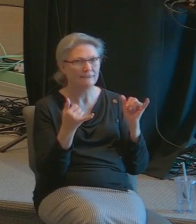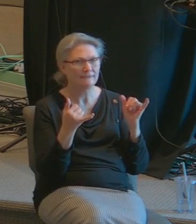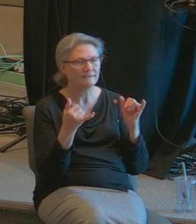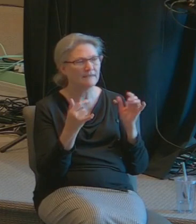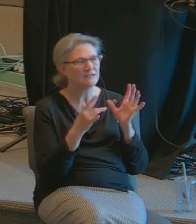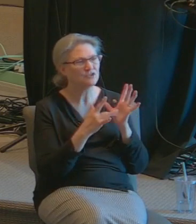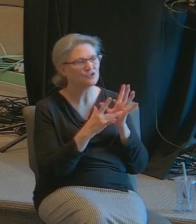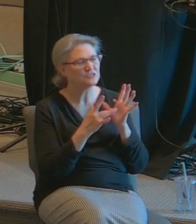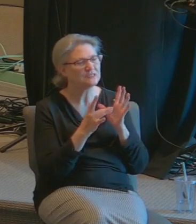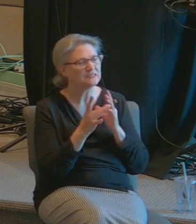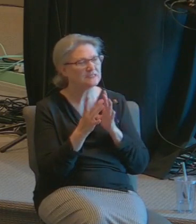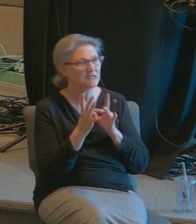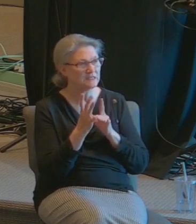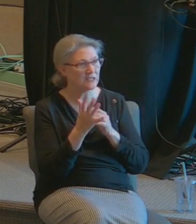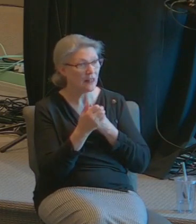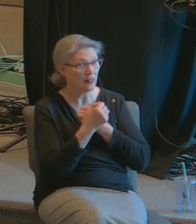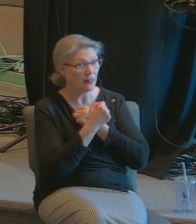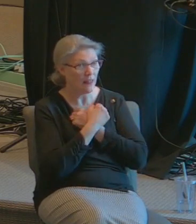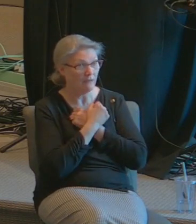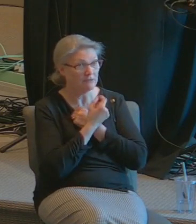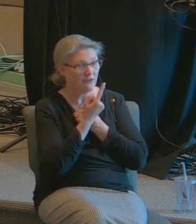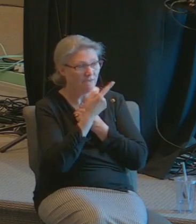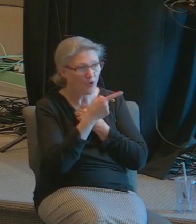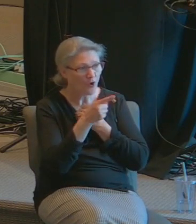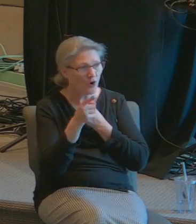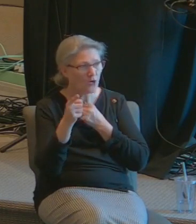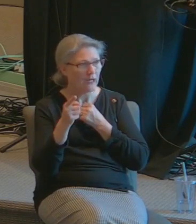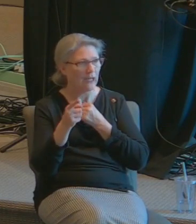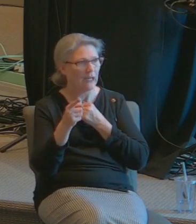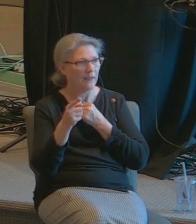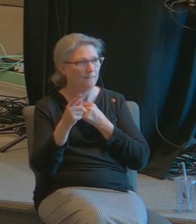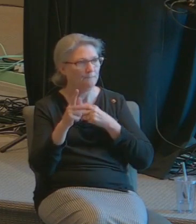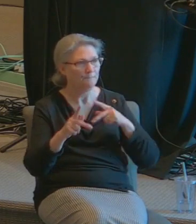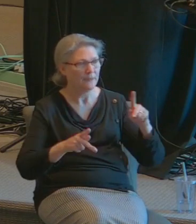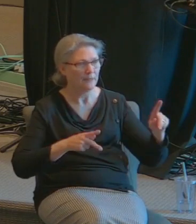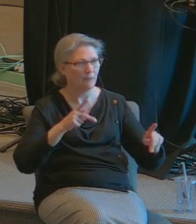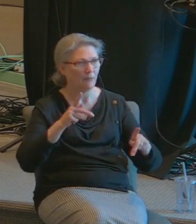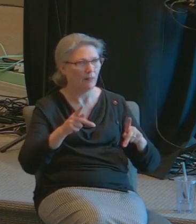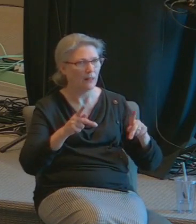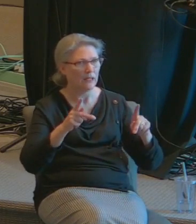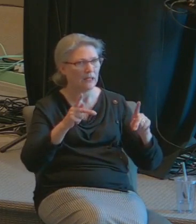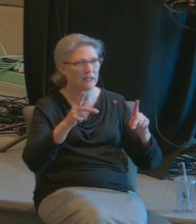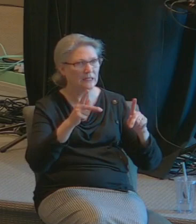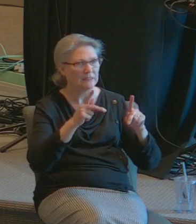Jesus love for humanity is beyond amazing